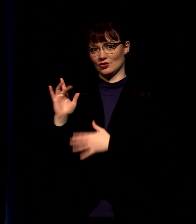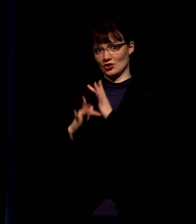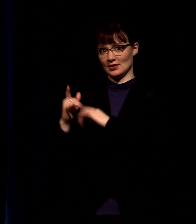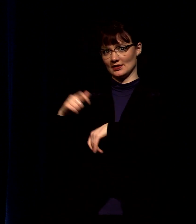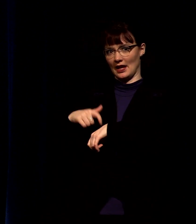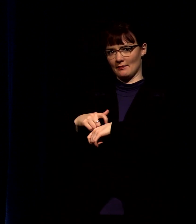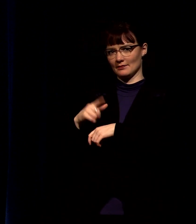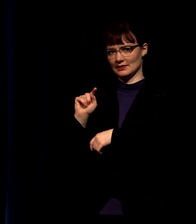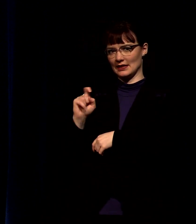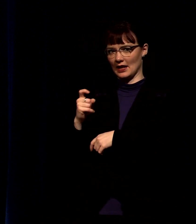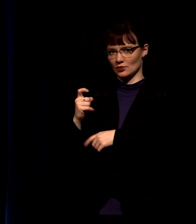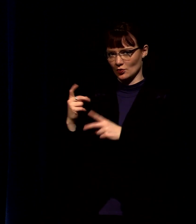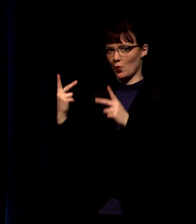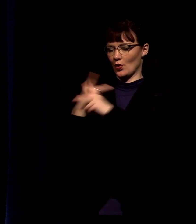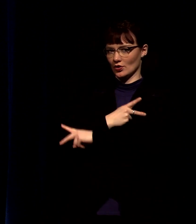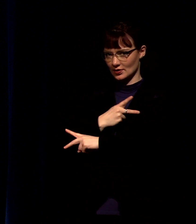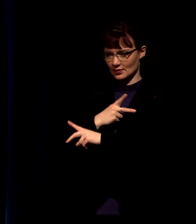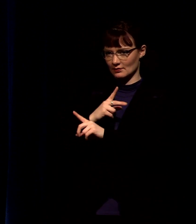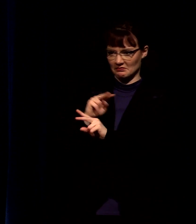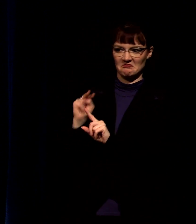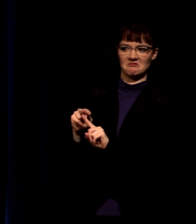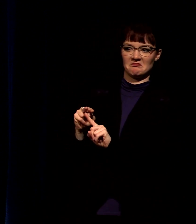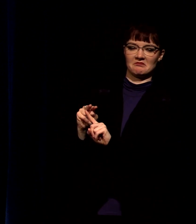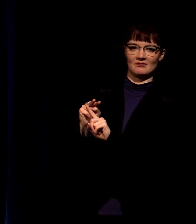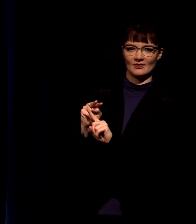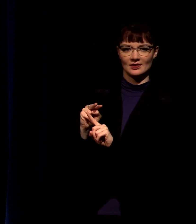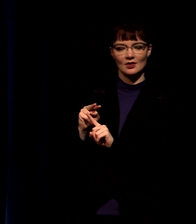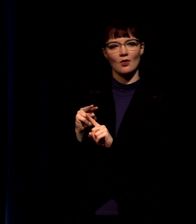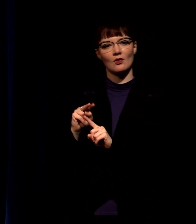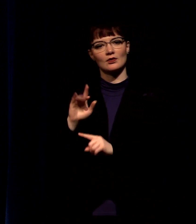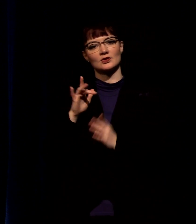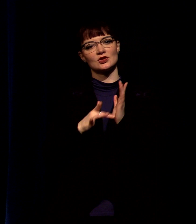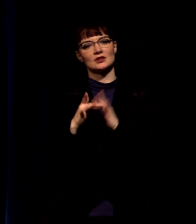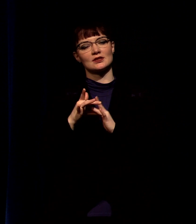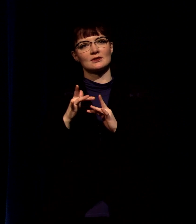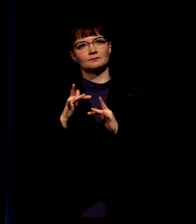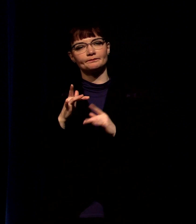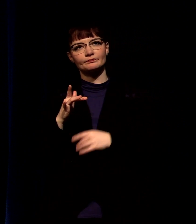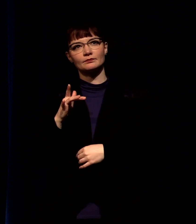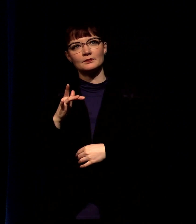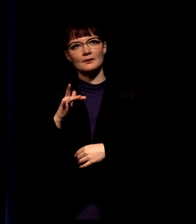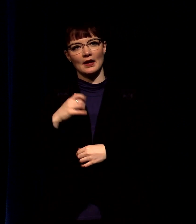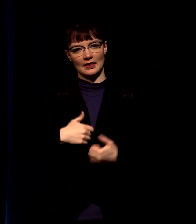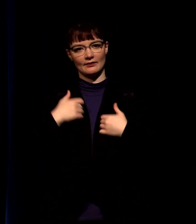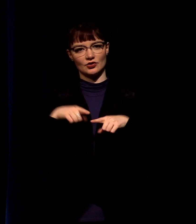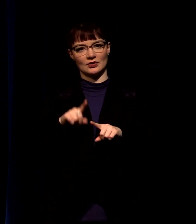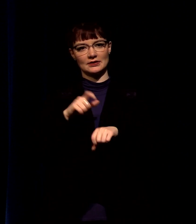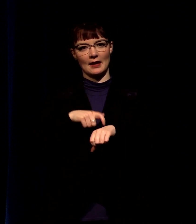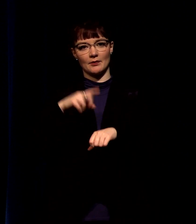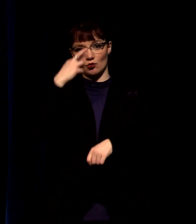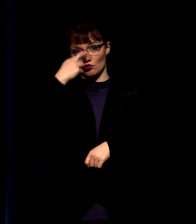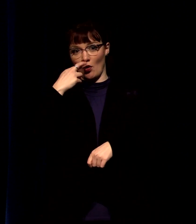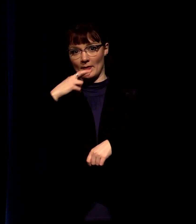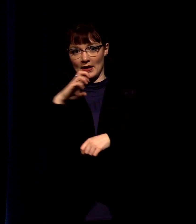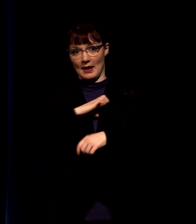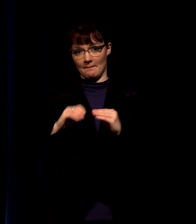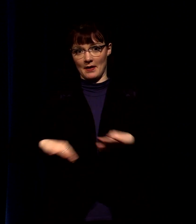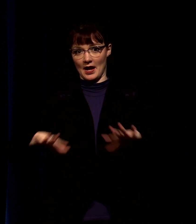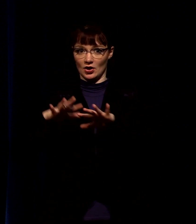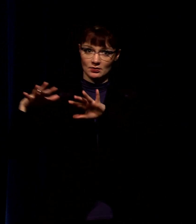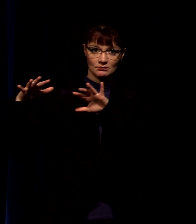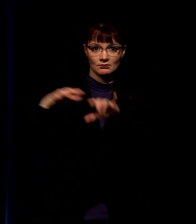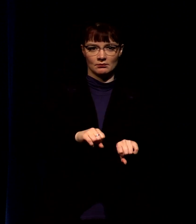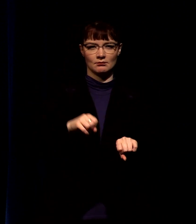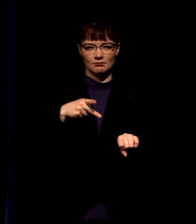deal than they are now because jesus lived in a time where the first century palestinian was under oppression the roman empire had come in